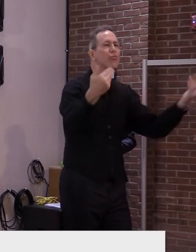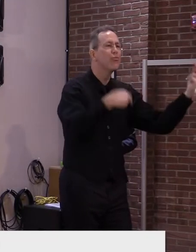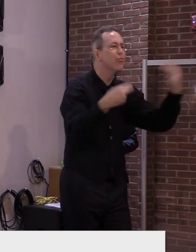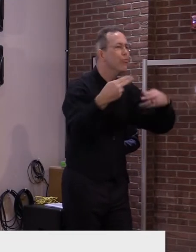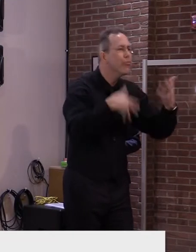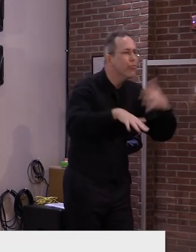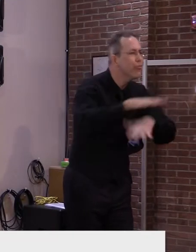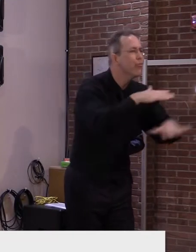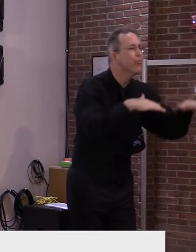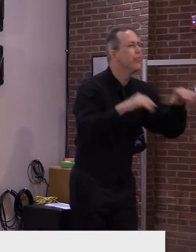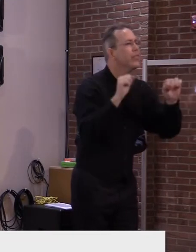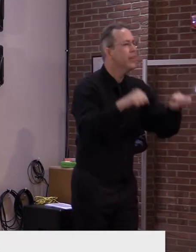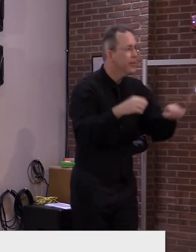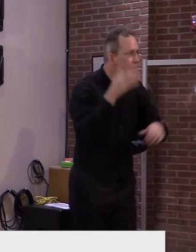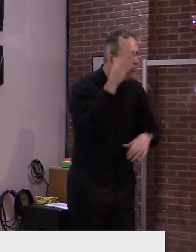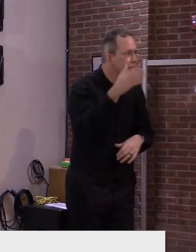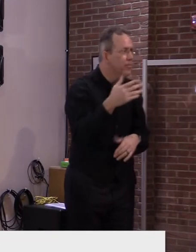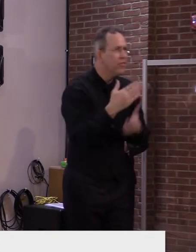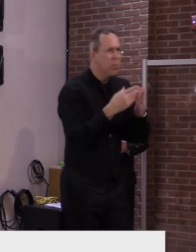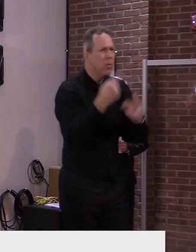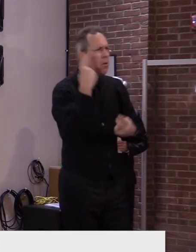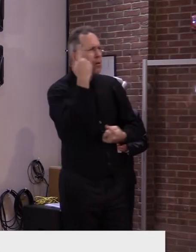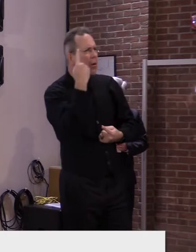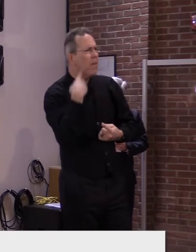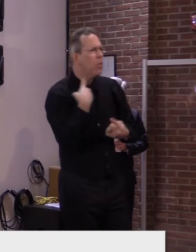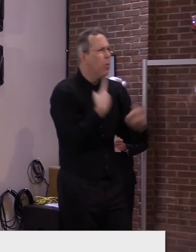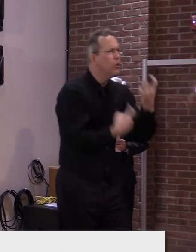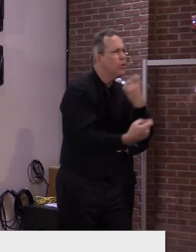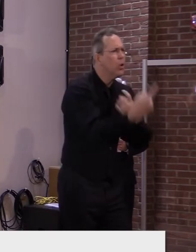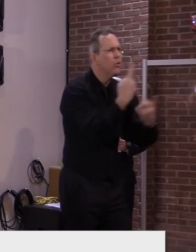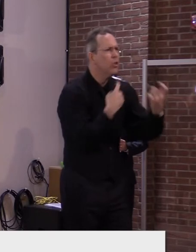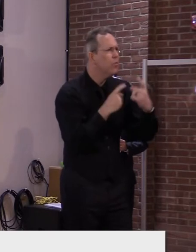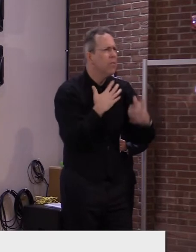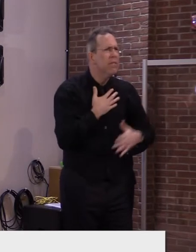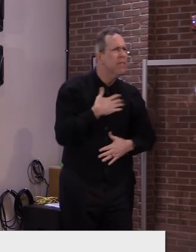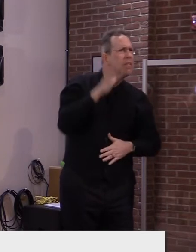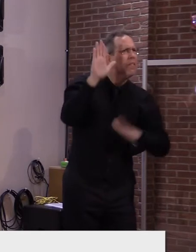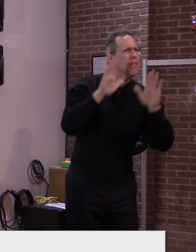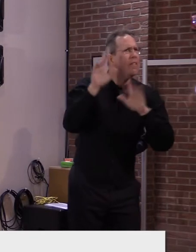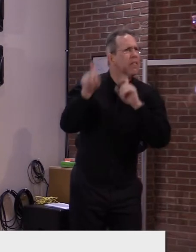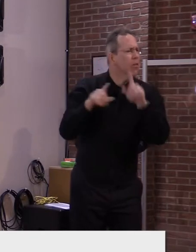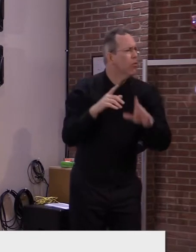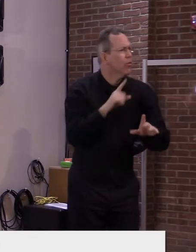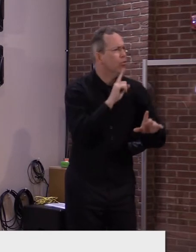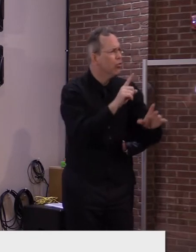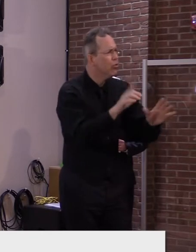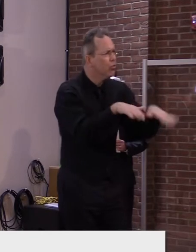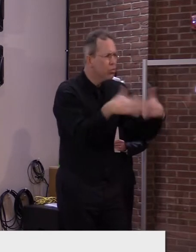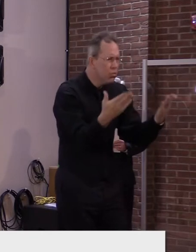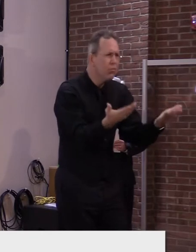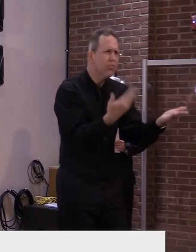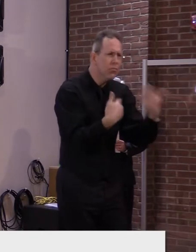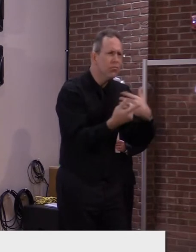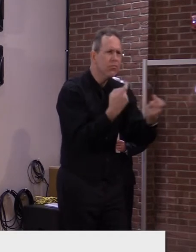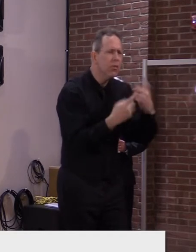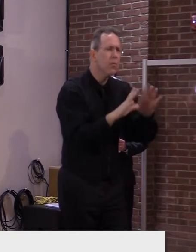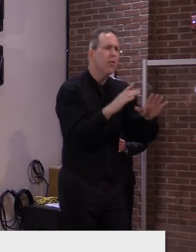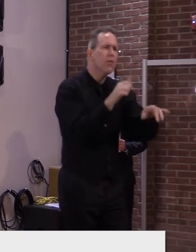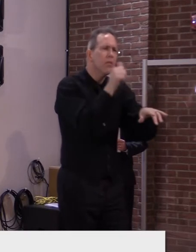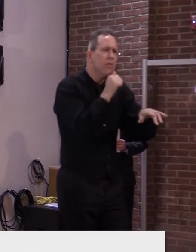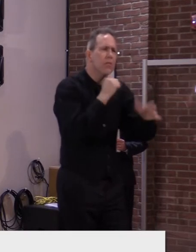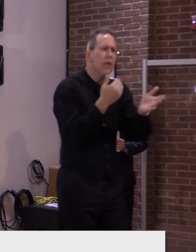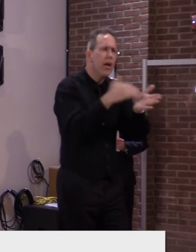them methodically. But please understand, we're going to take this one step at a time and continue to be guided by the science,